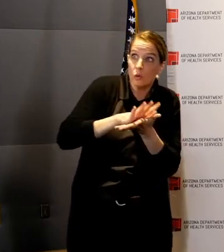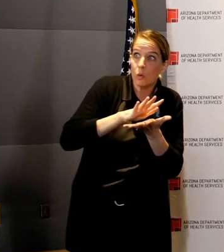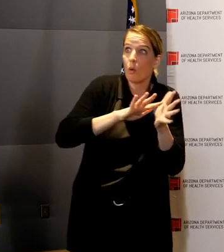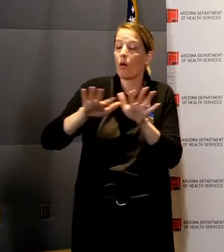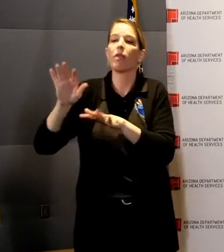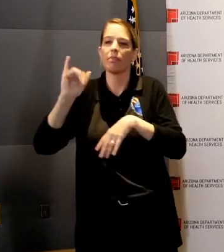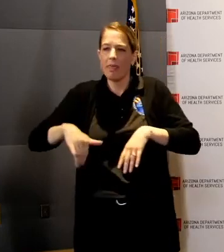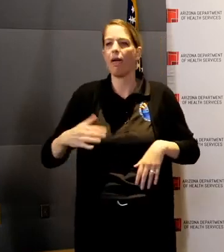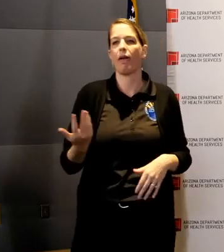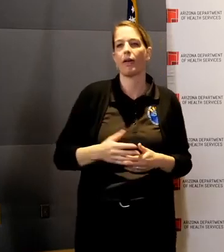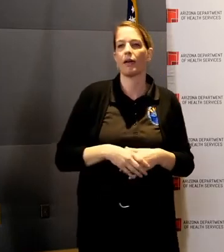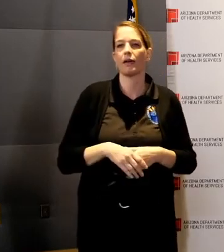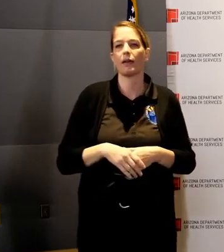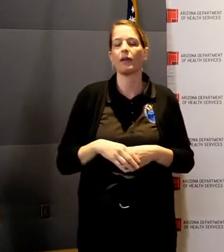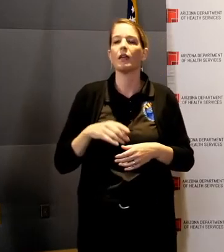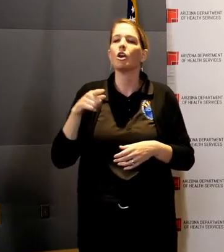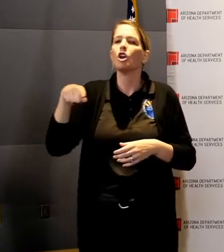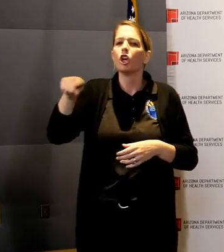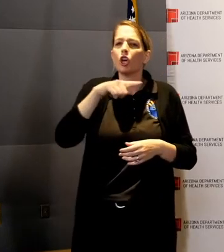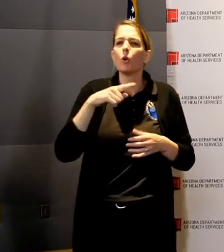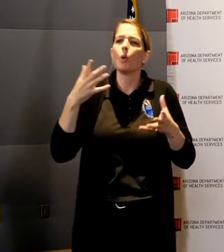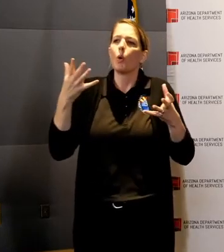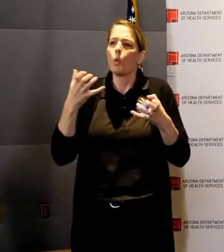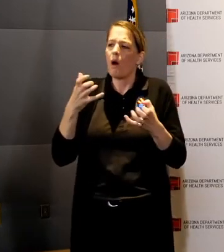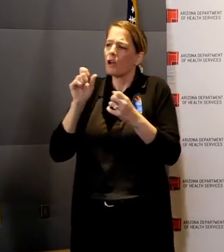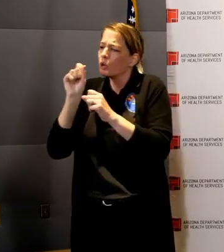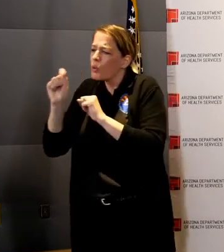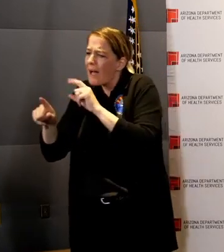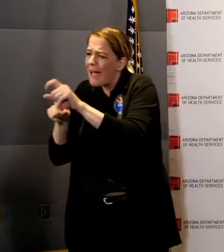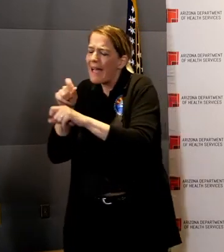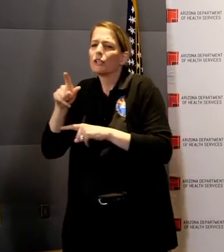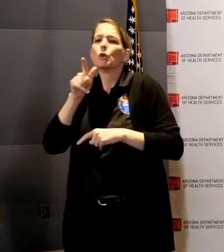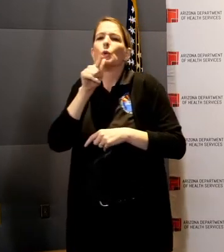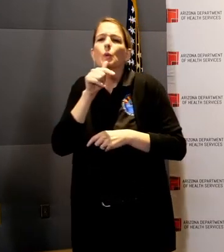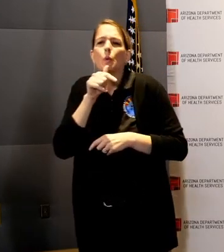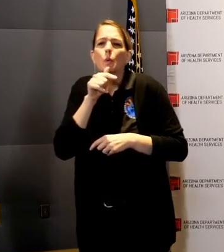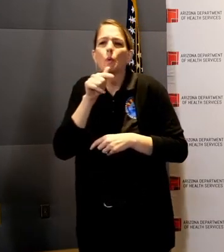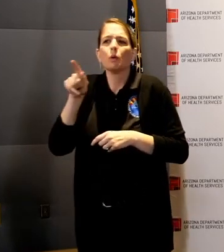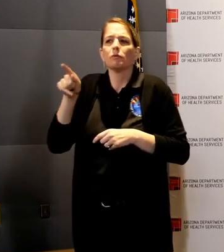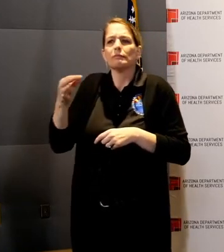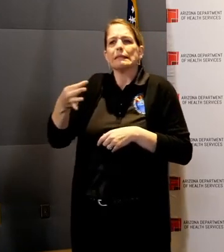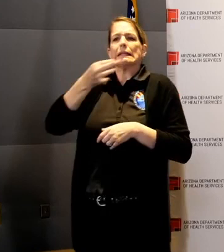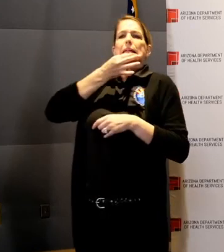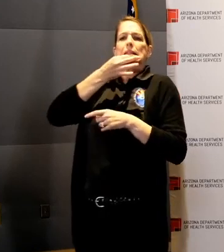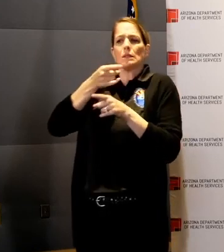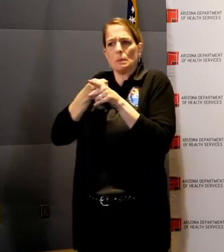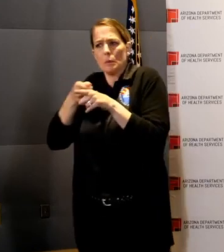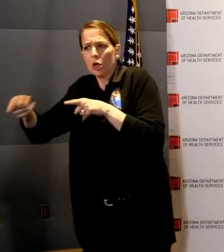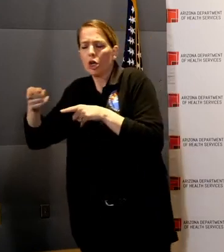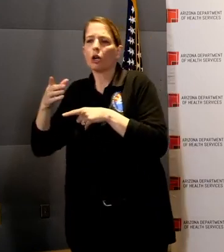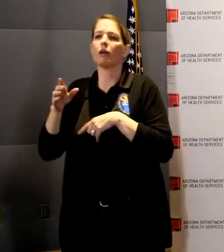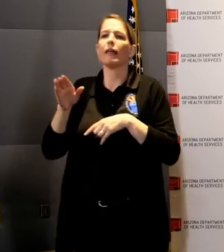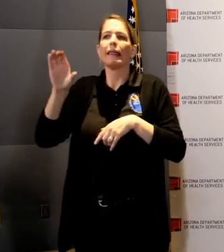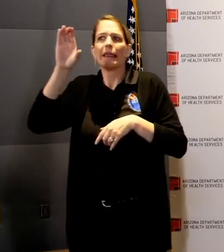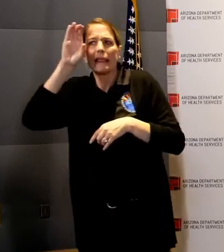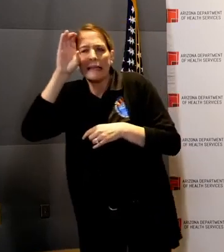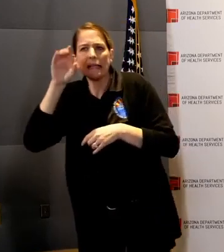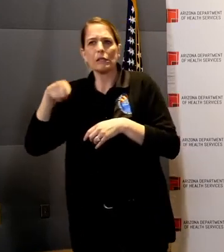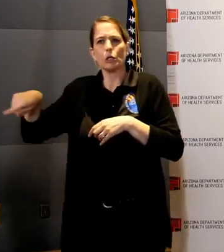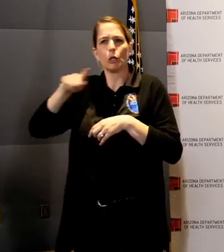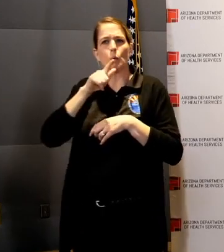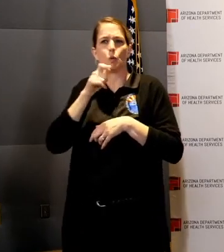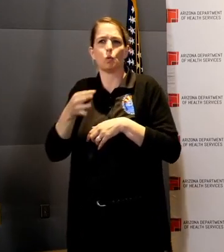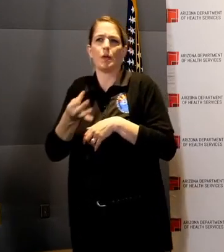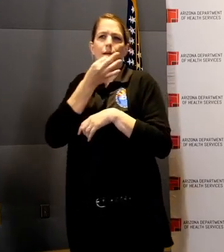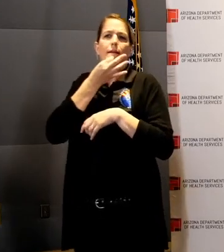with subject matter experts and listening. And that's what I'm going to continue to do to make the right decisions for the state